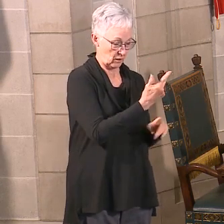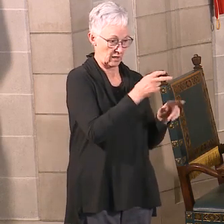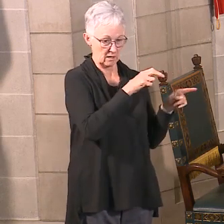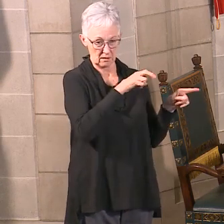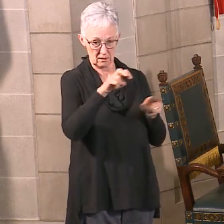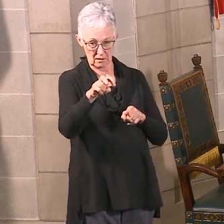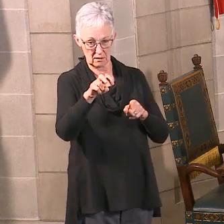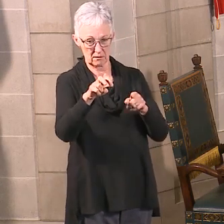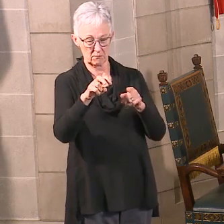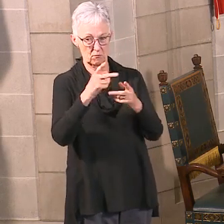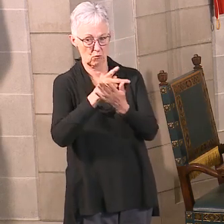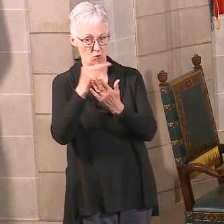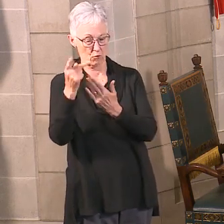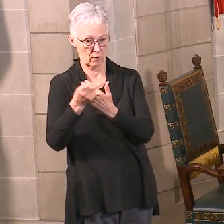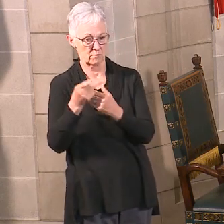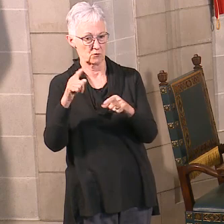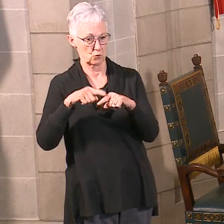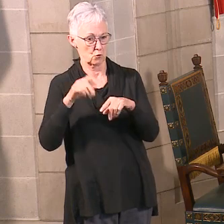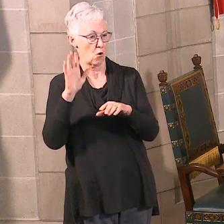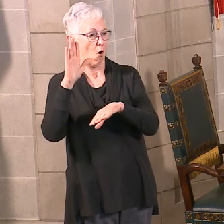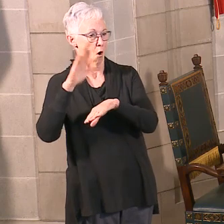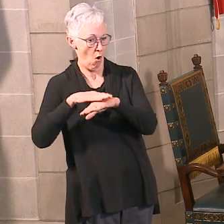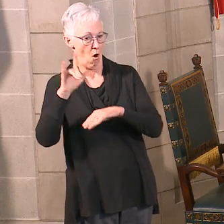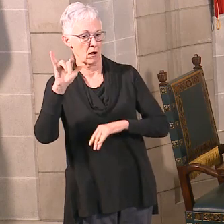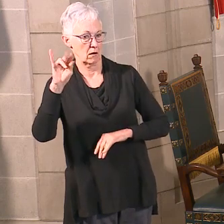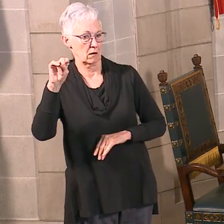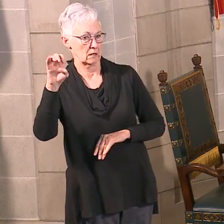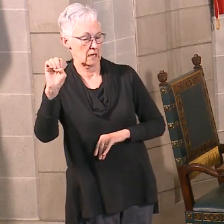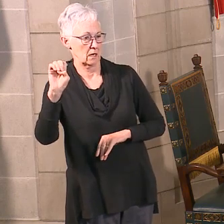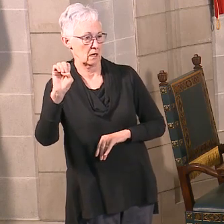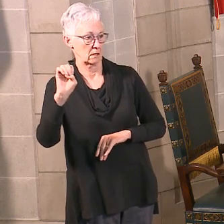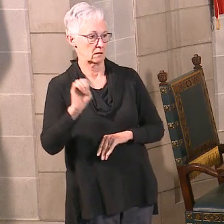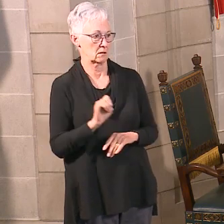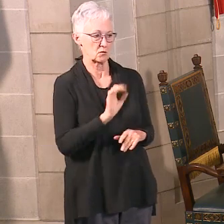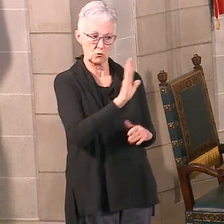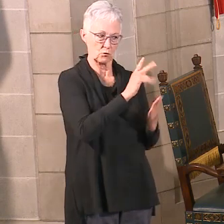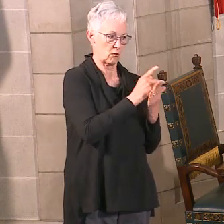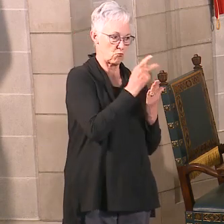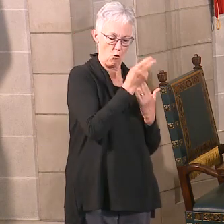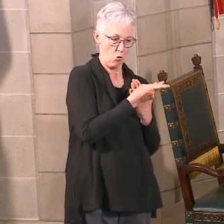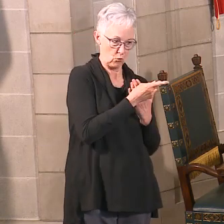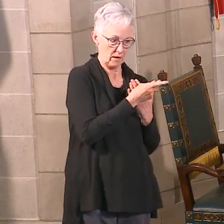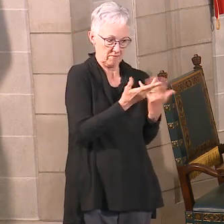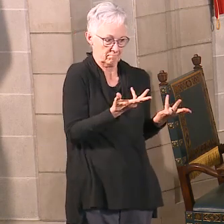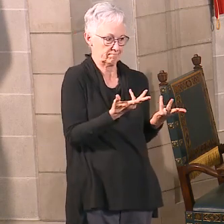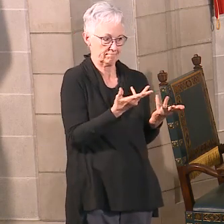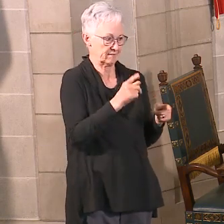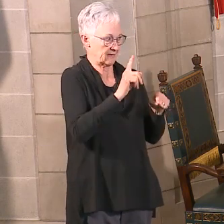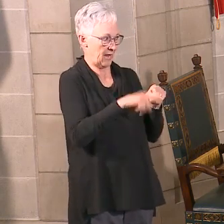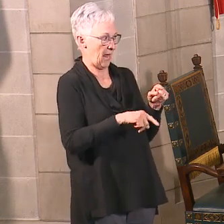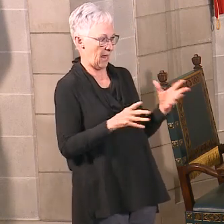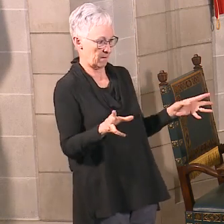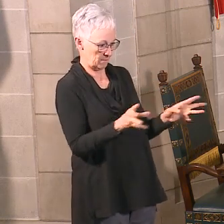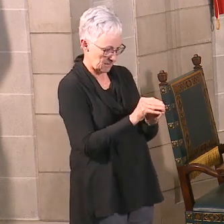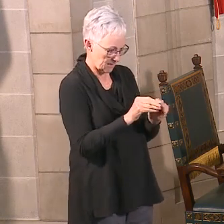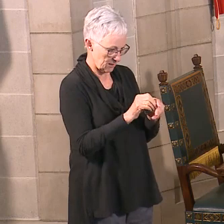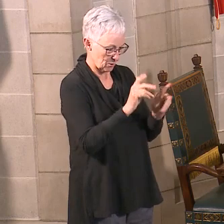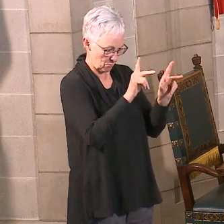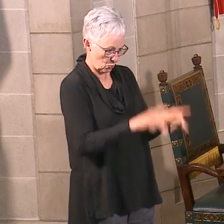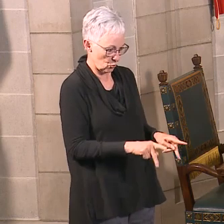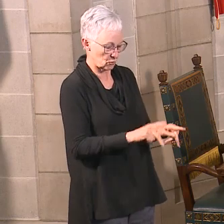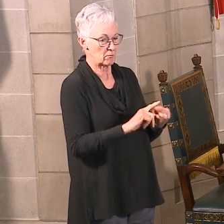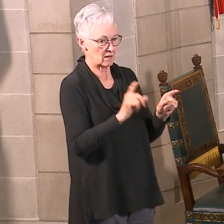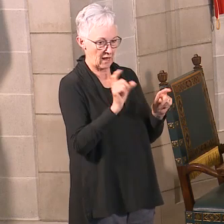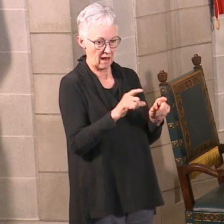outpatient programs. She told me we want to make sure that COVID does not define them but